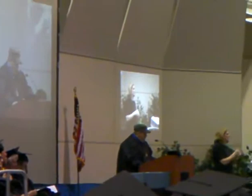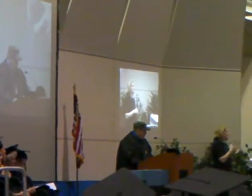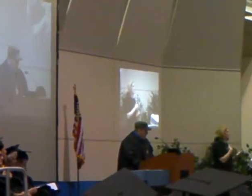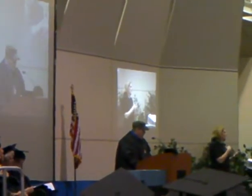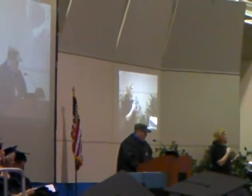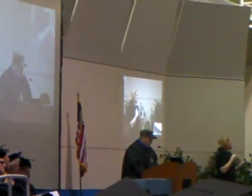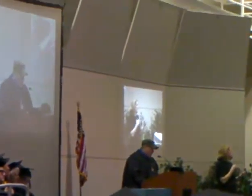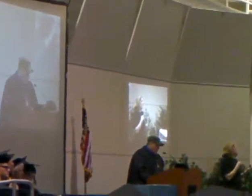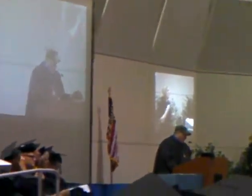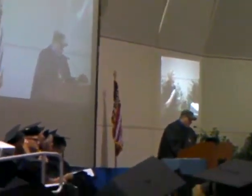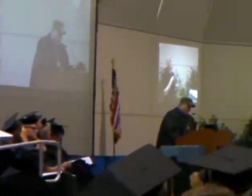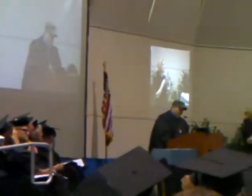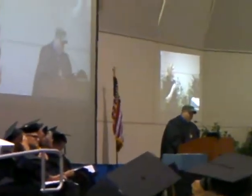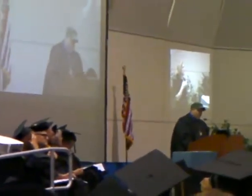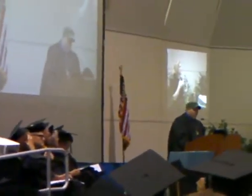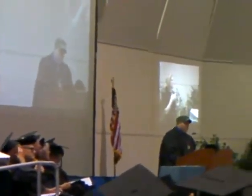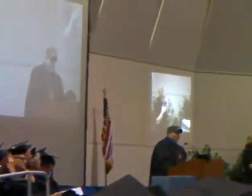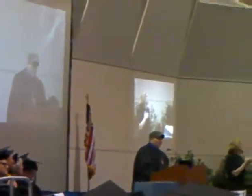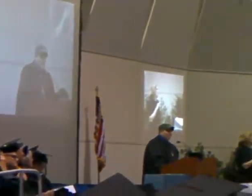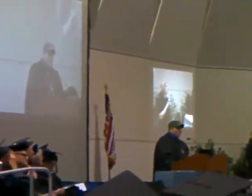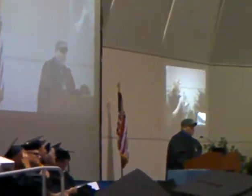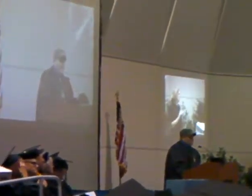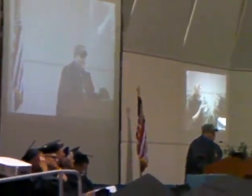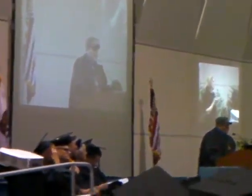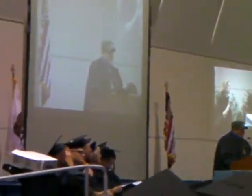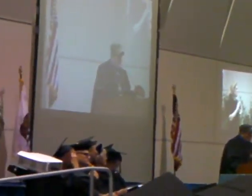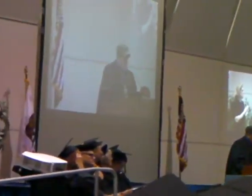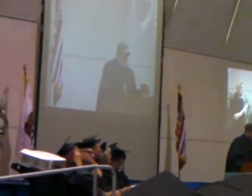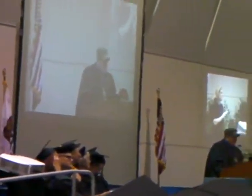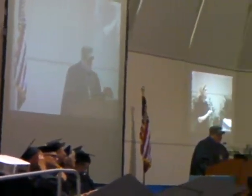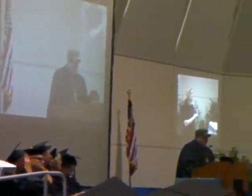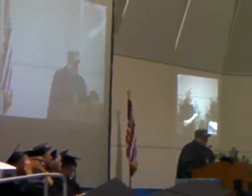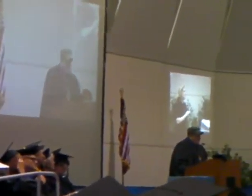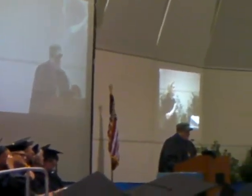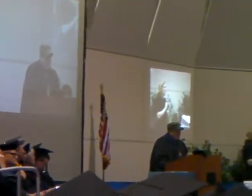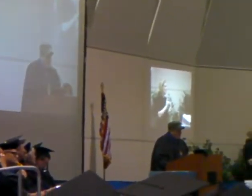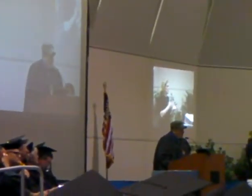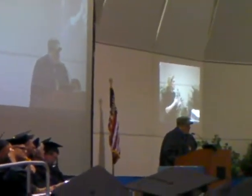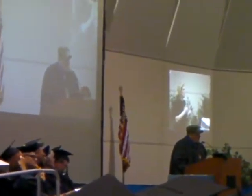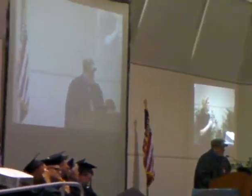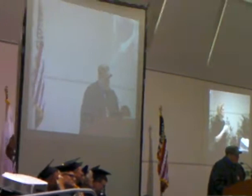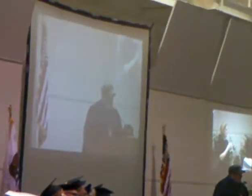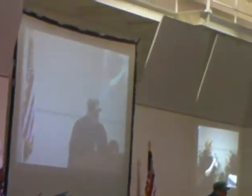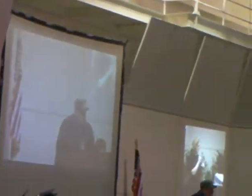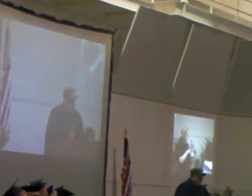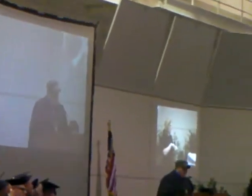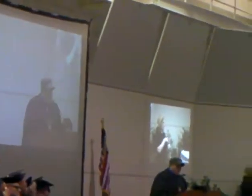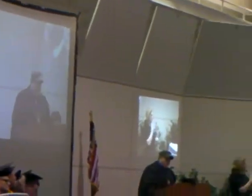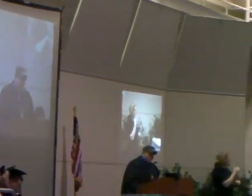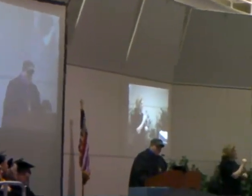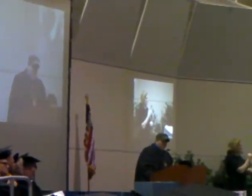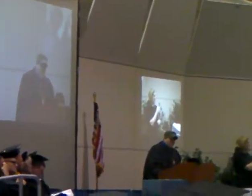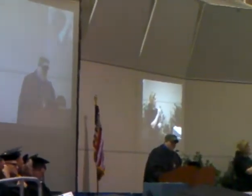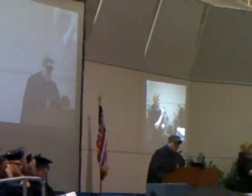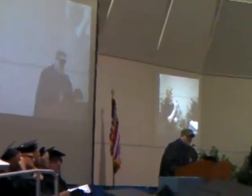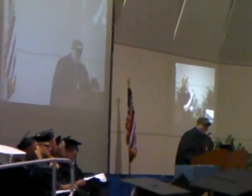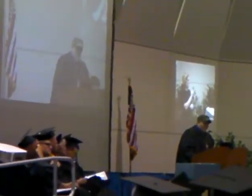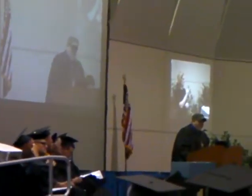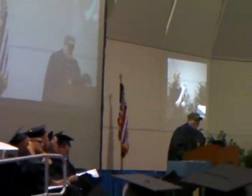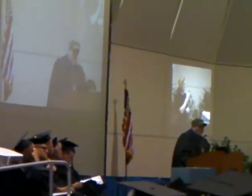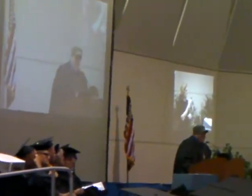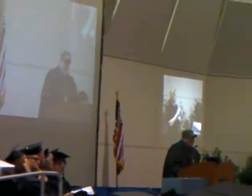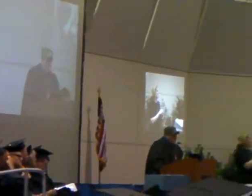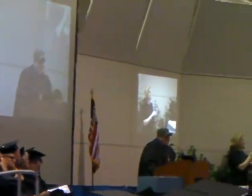I'd also like to take the opportunity to thank the Associated Students, Executive Board, and Kim Kelly Schwartz